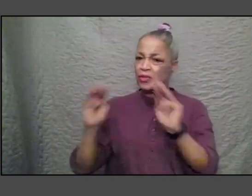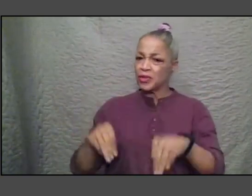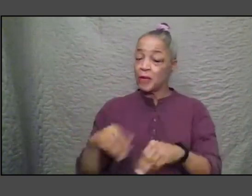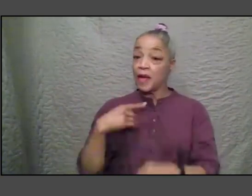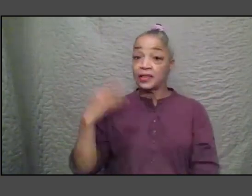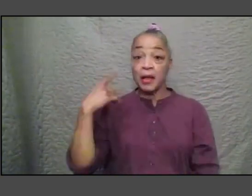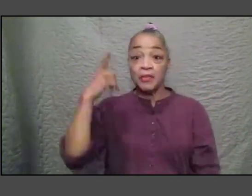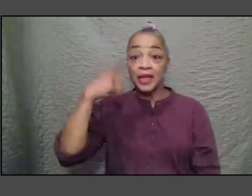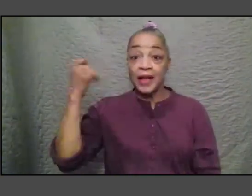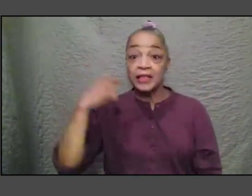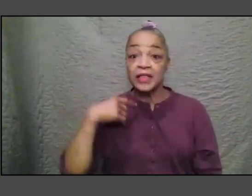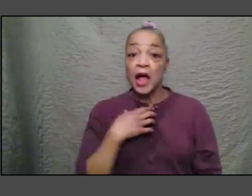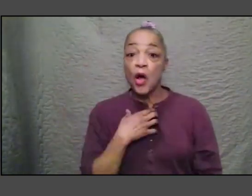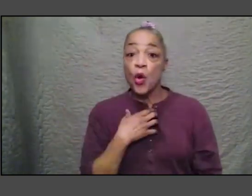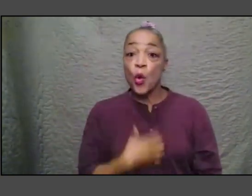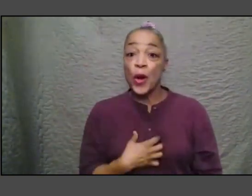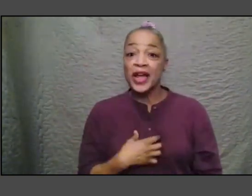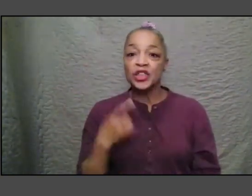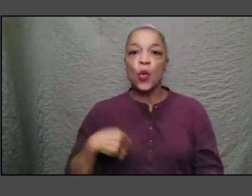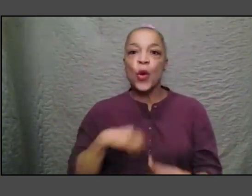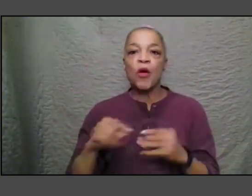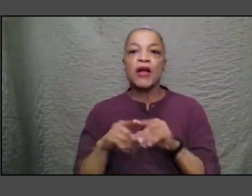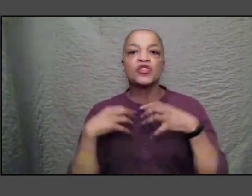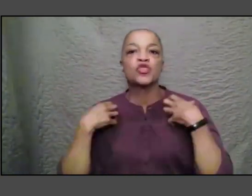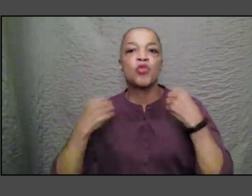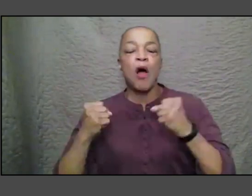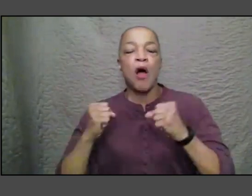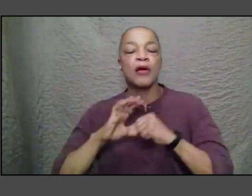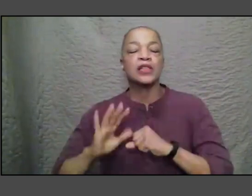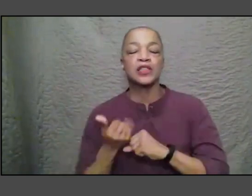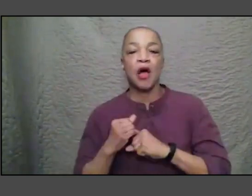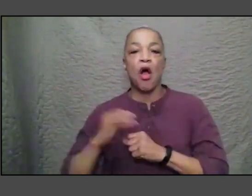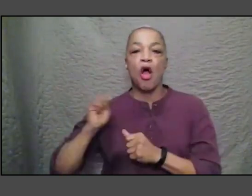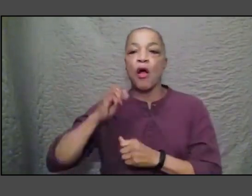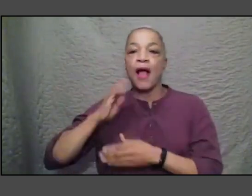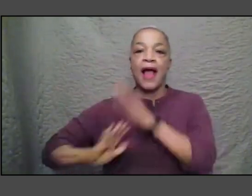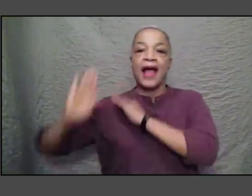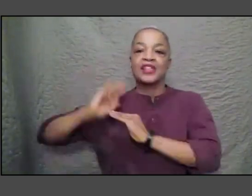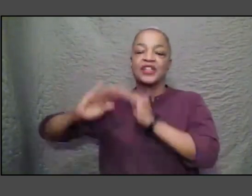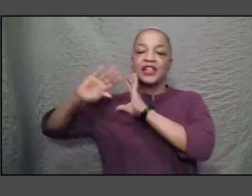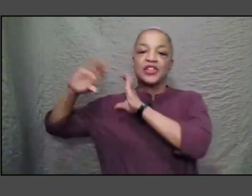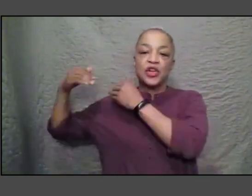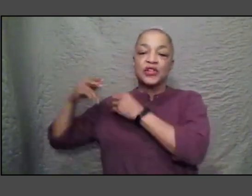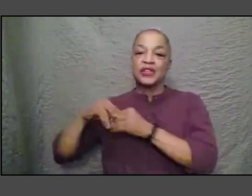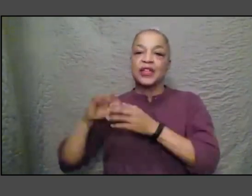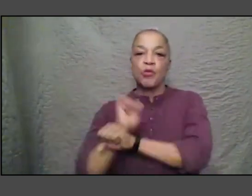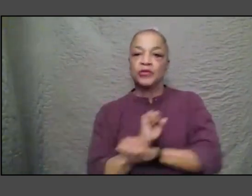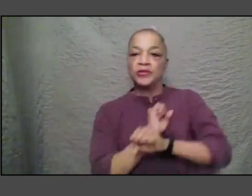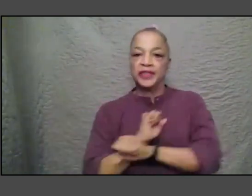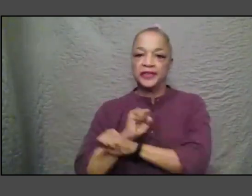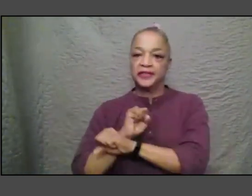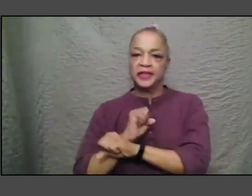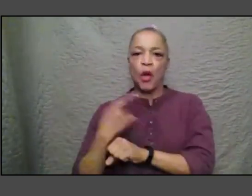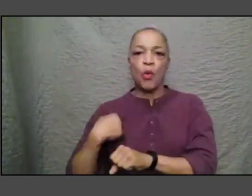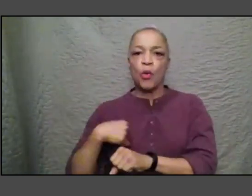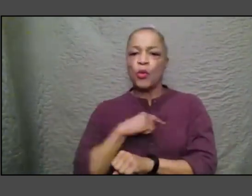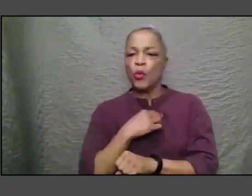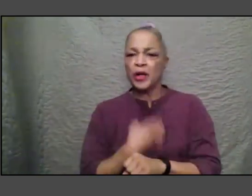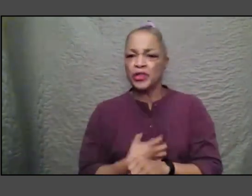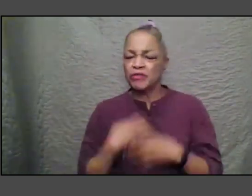enslaved ancestors right i mean this notion of people who were creative who believed in an america that didn't